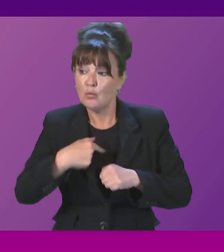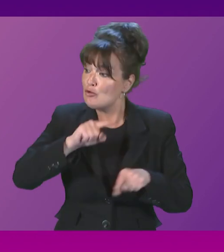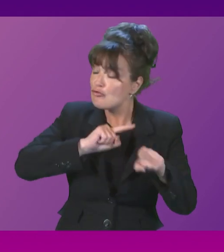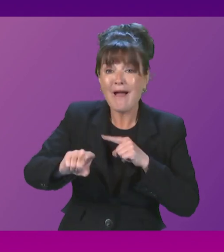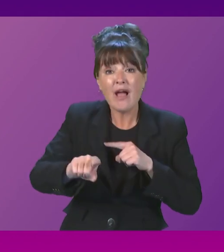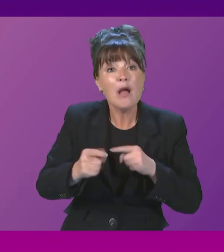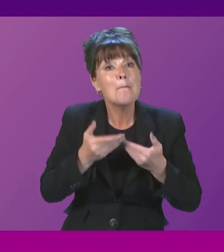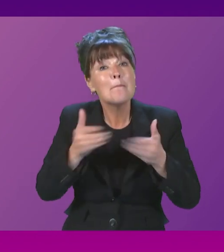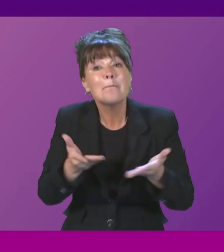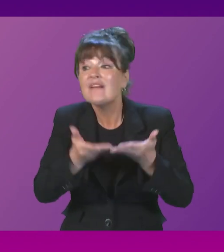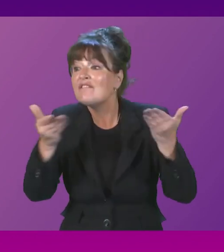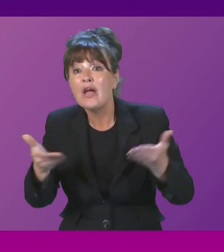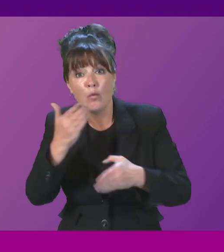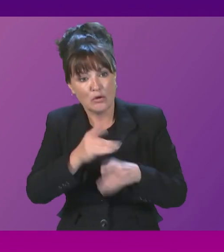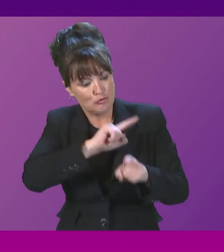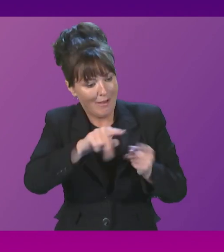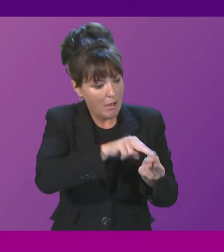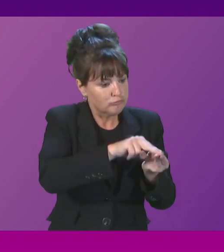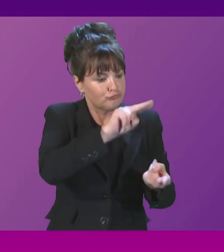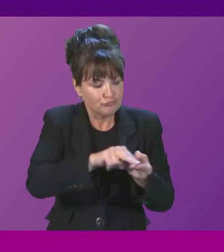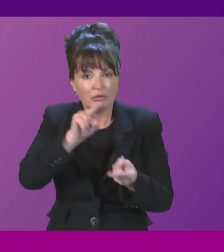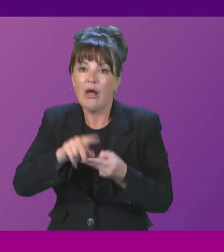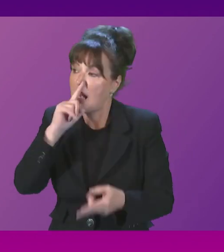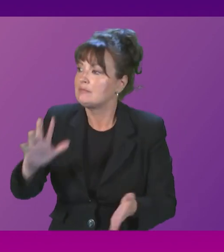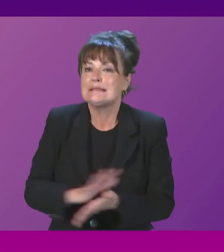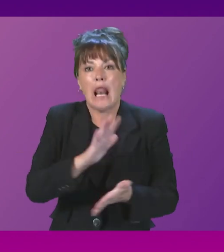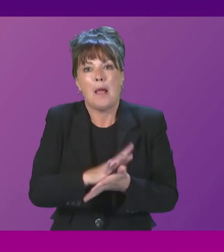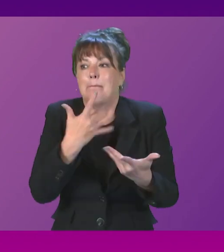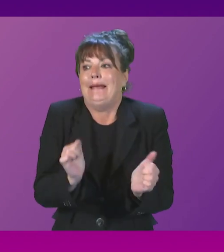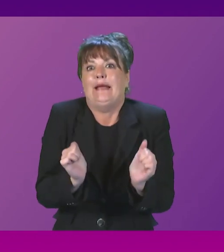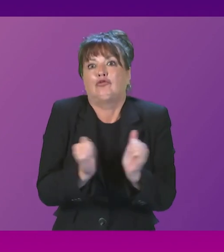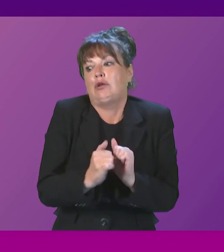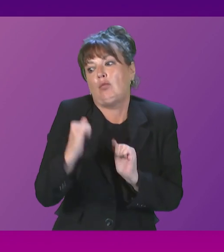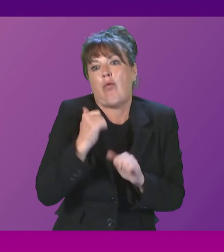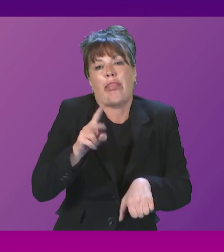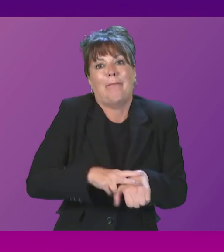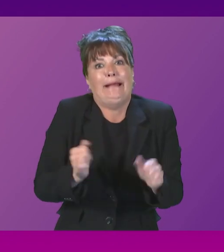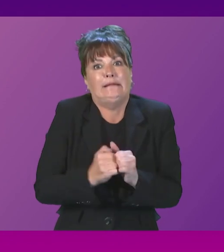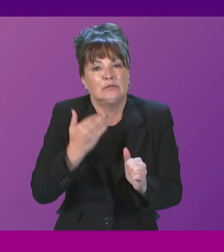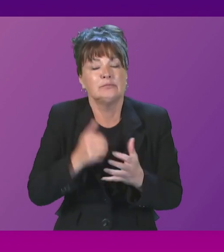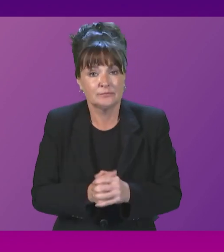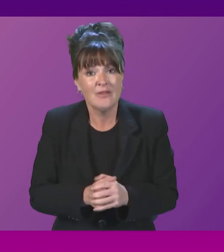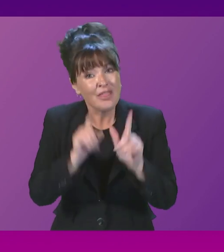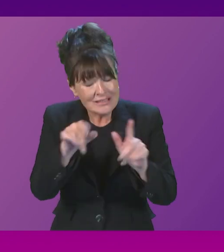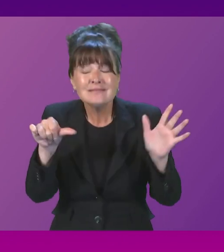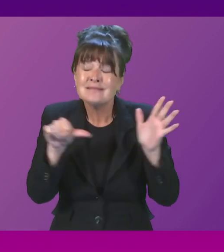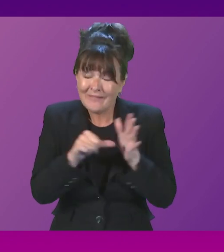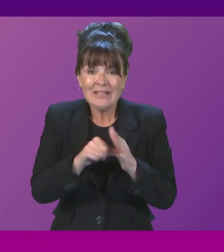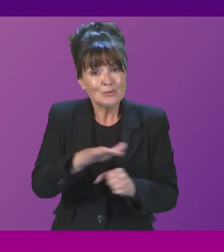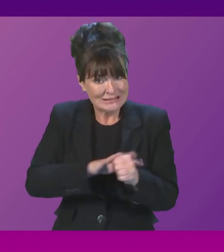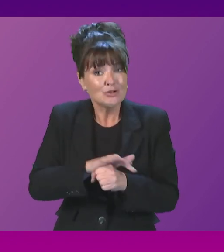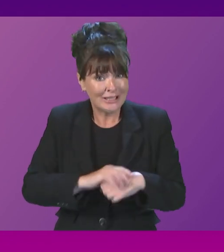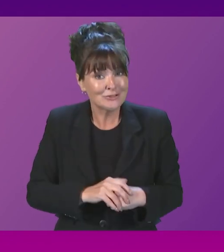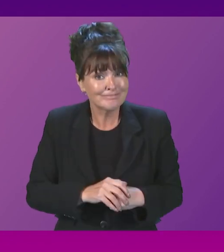fairest possible pay increases, and I'm pleased we were able to conclude a pay deal with the police. So these are difficult situations